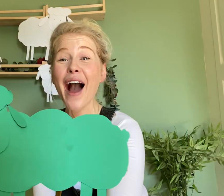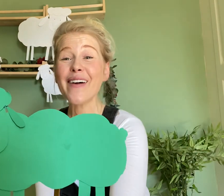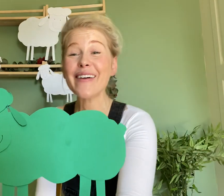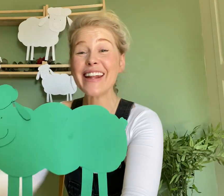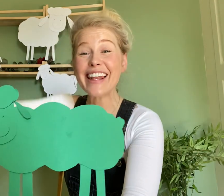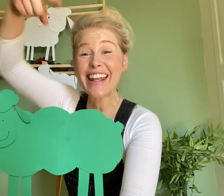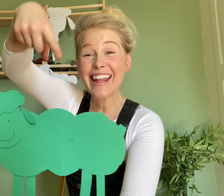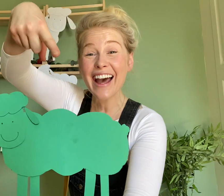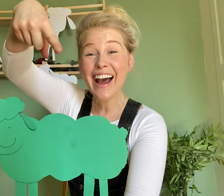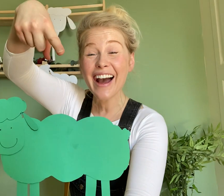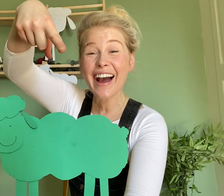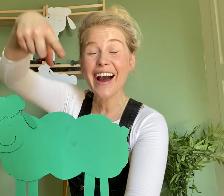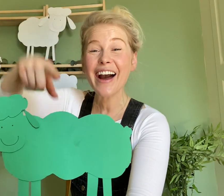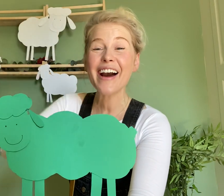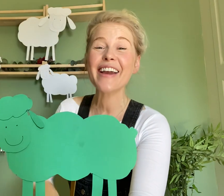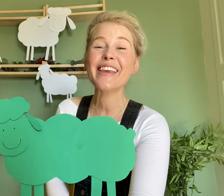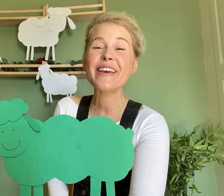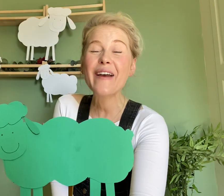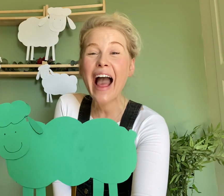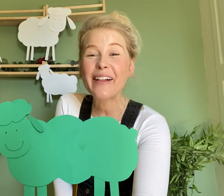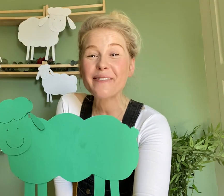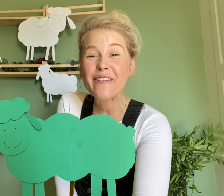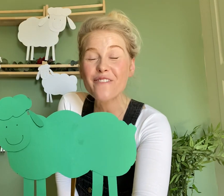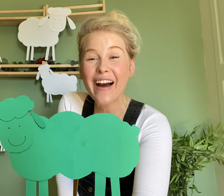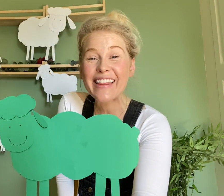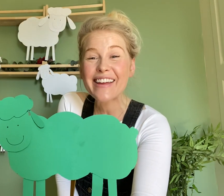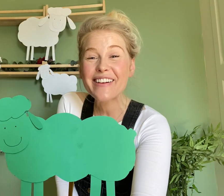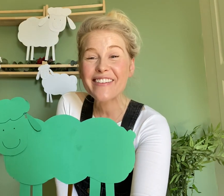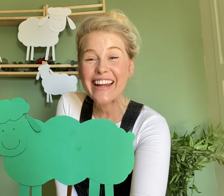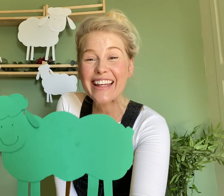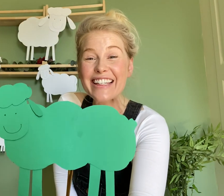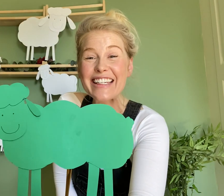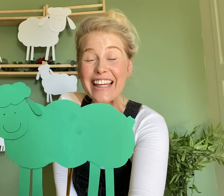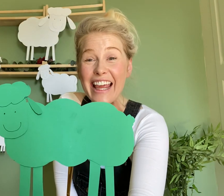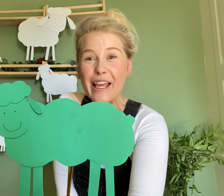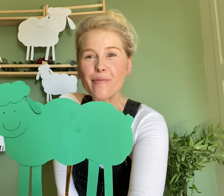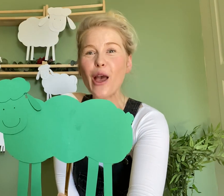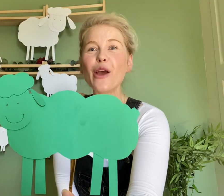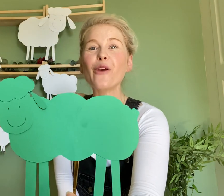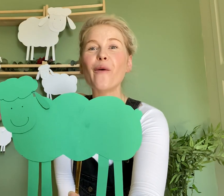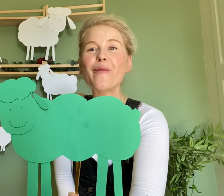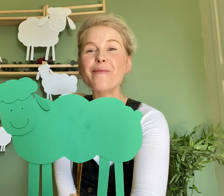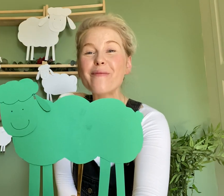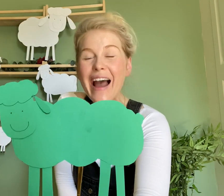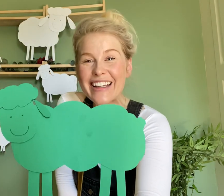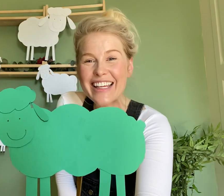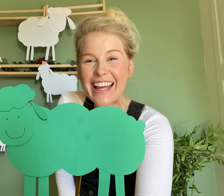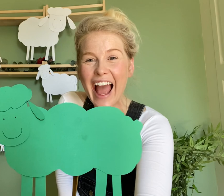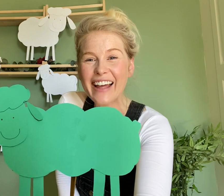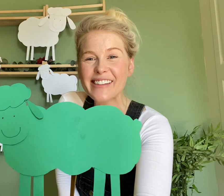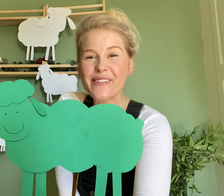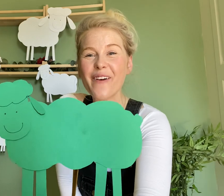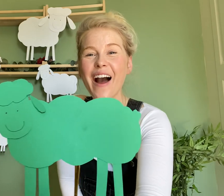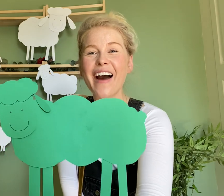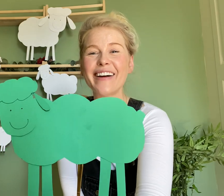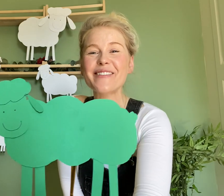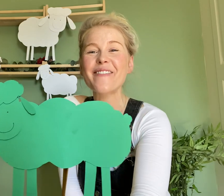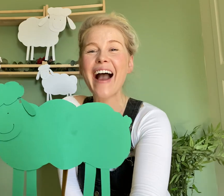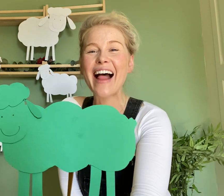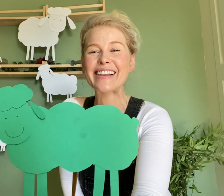look, you helped me find the green sheep. Your magic hands worked. Well